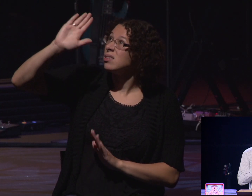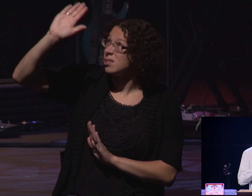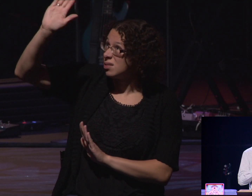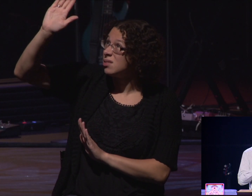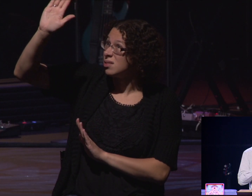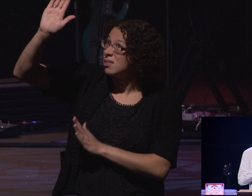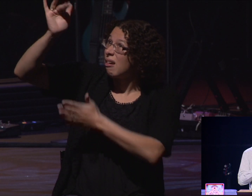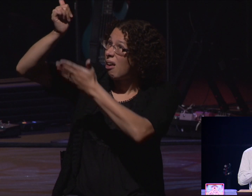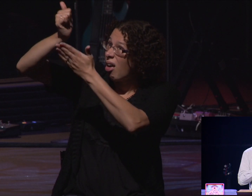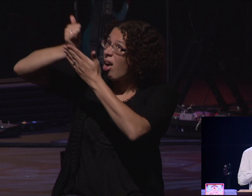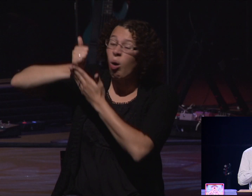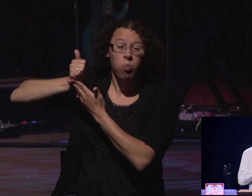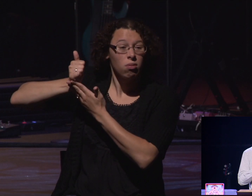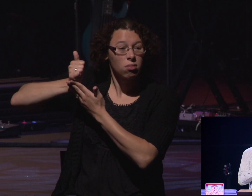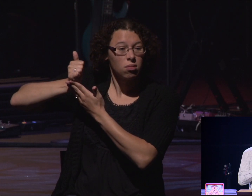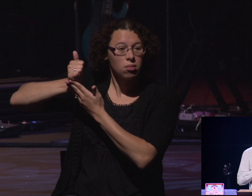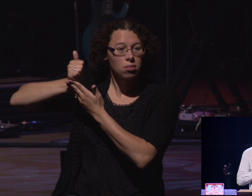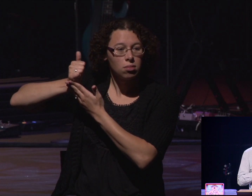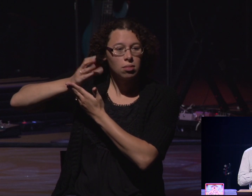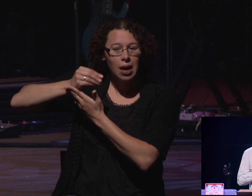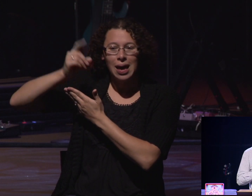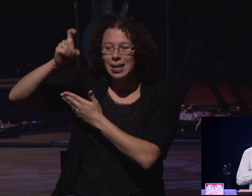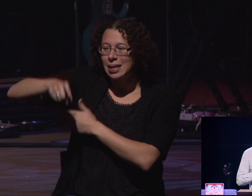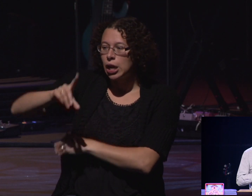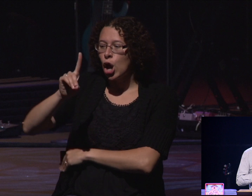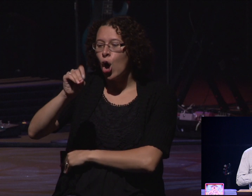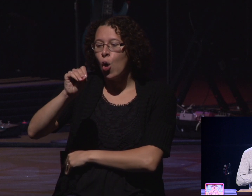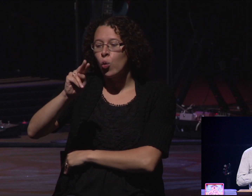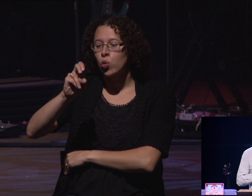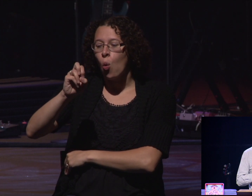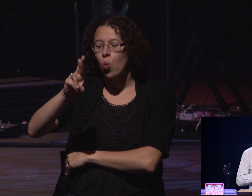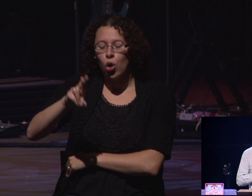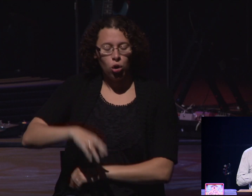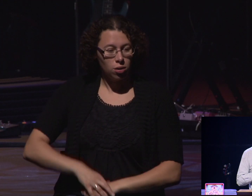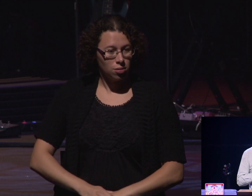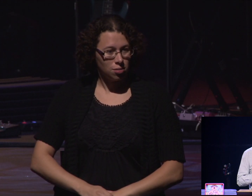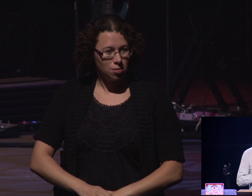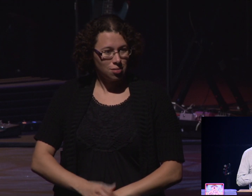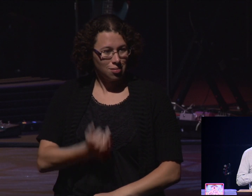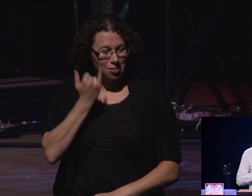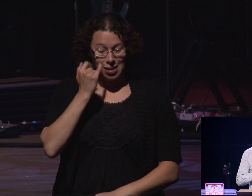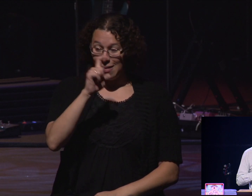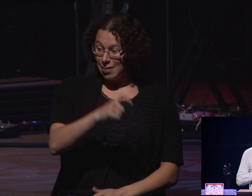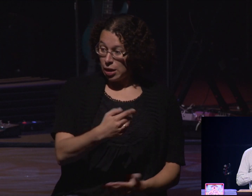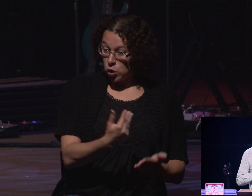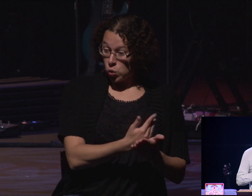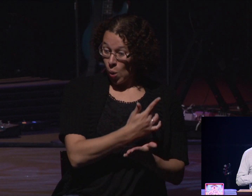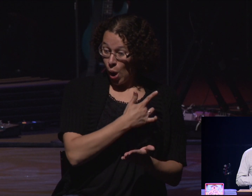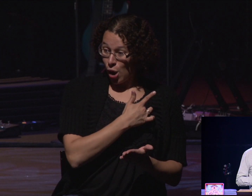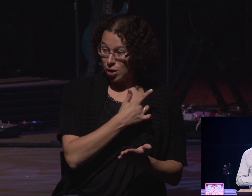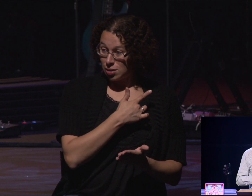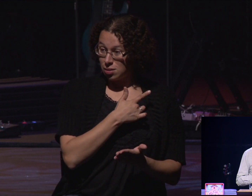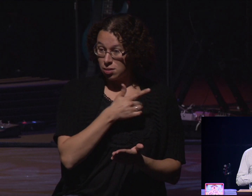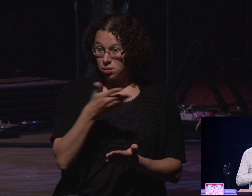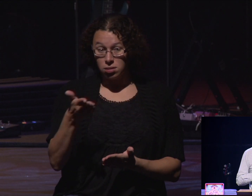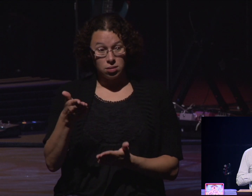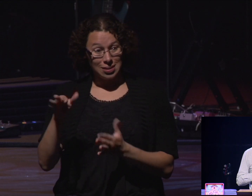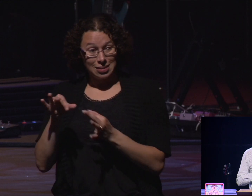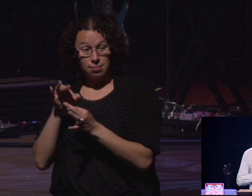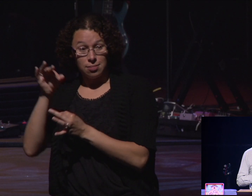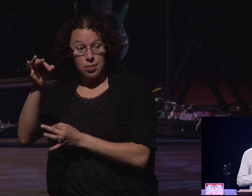donor for a successful heart transplant. And that donor is Jesus. And Jesus wants to give you a new heart